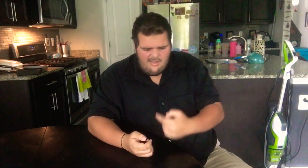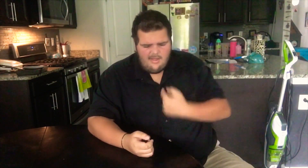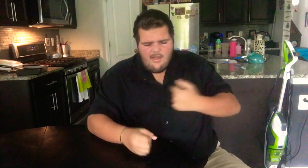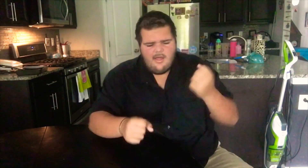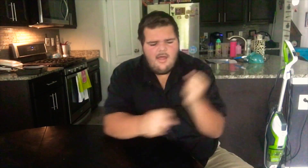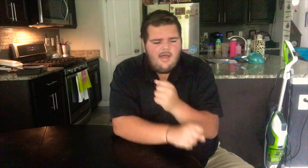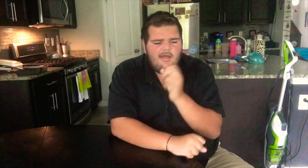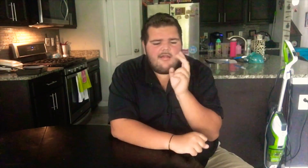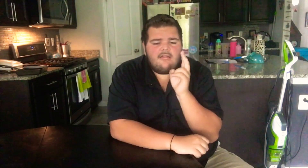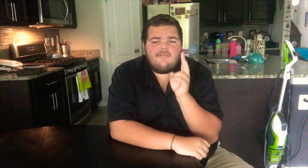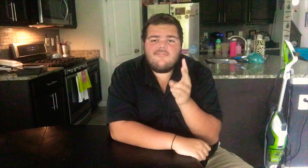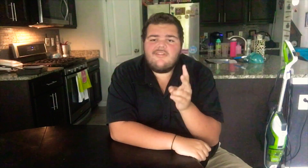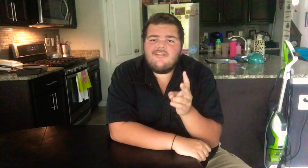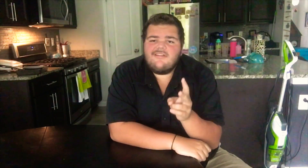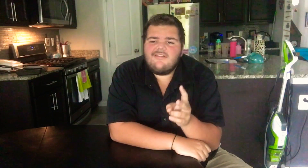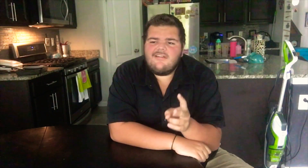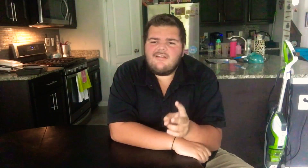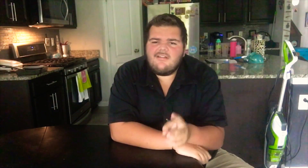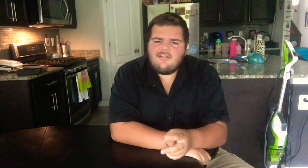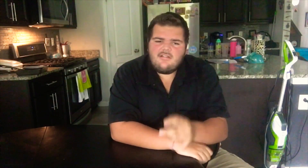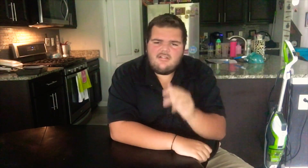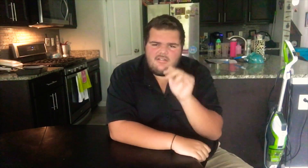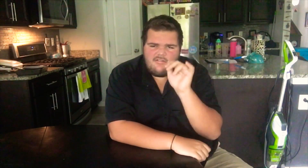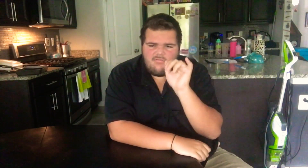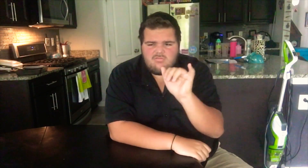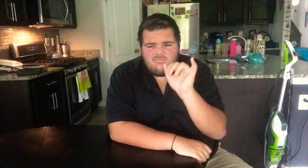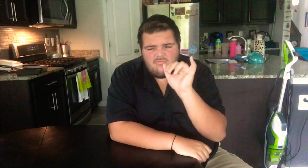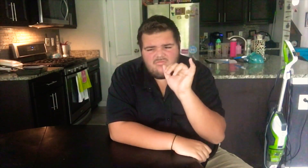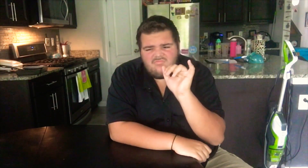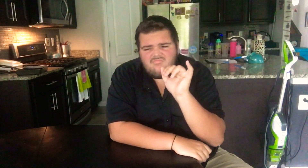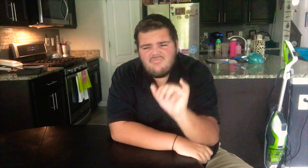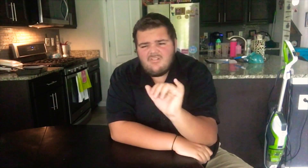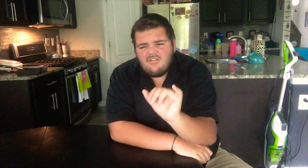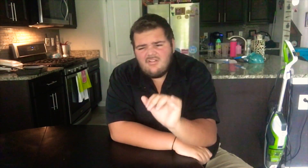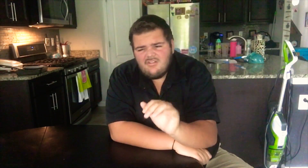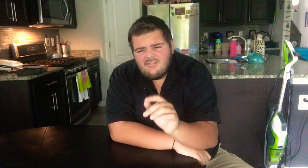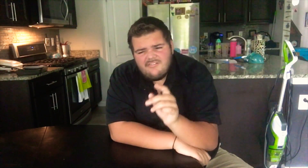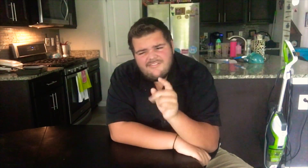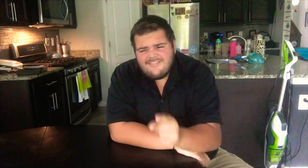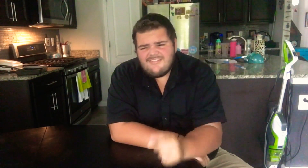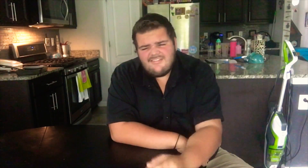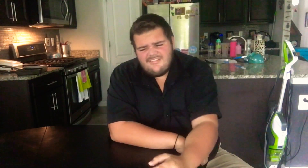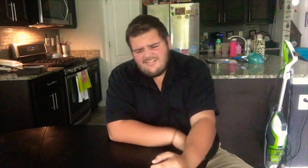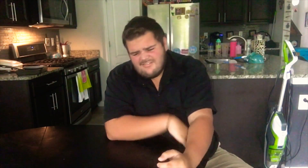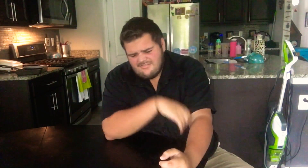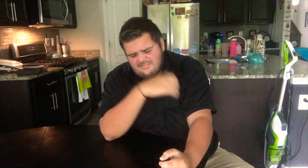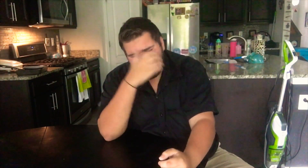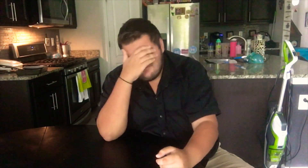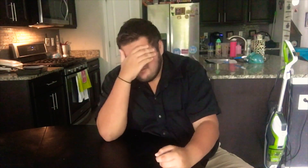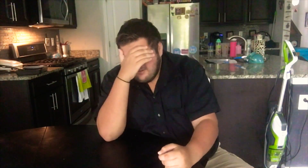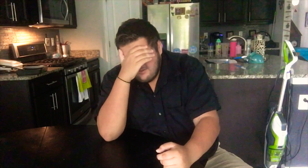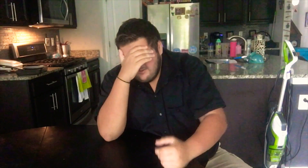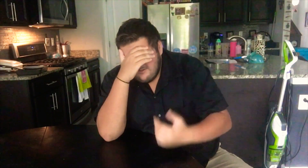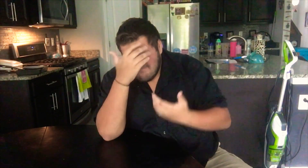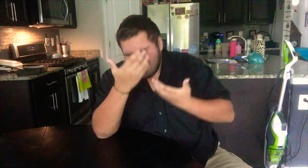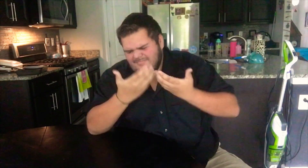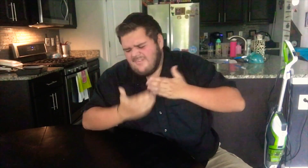I have done, I'm dialing out the numbers, oh yeah I don't want